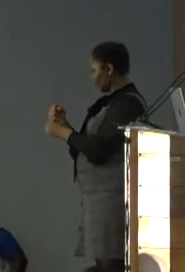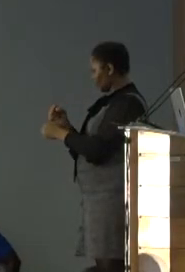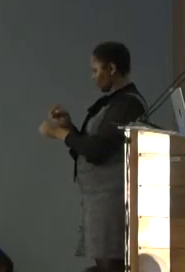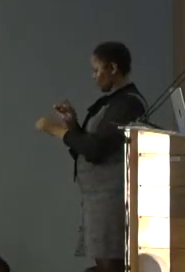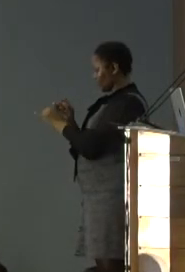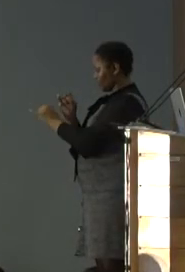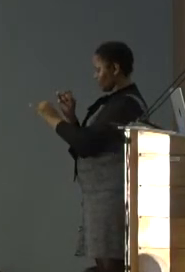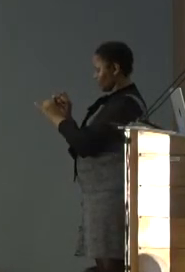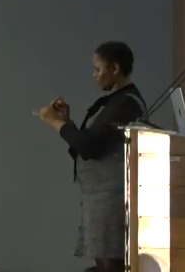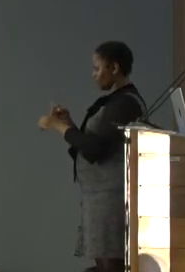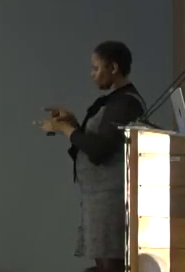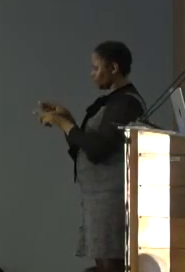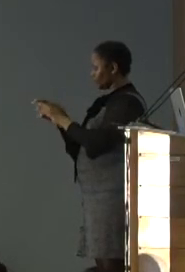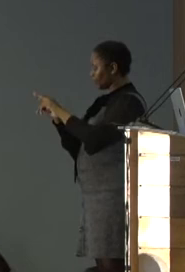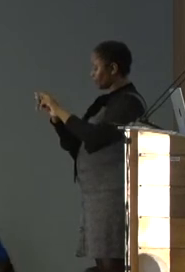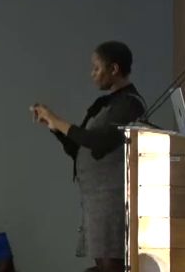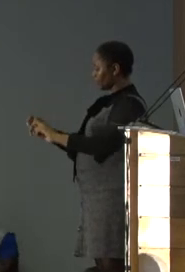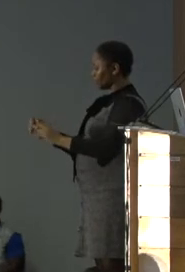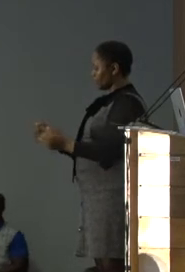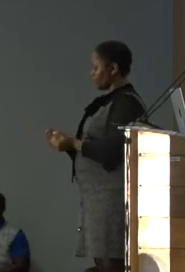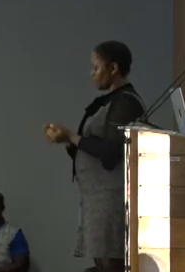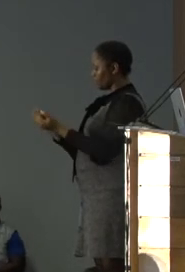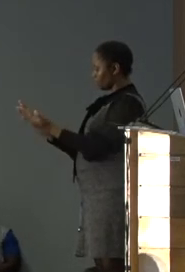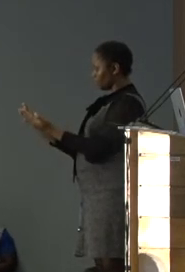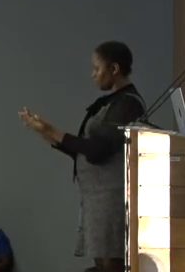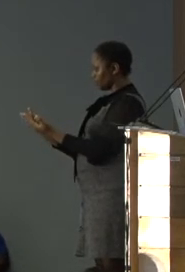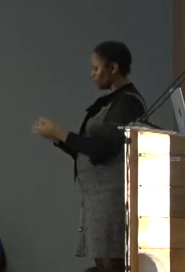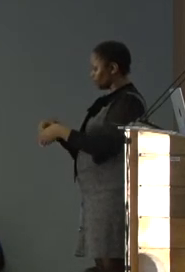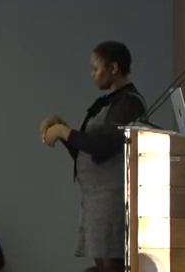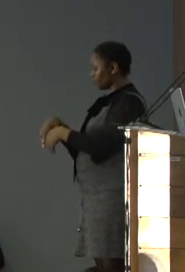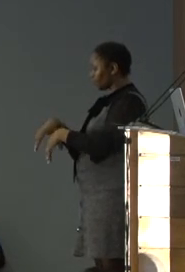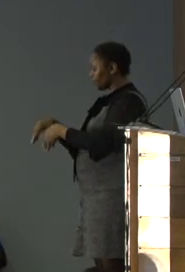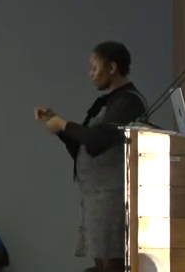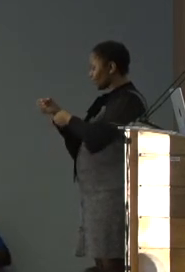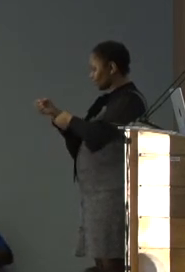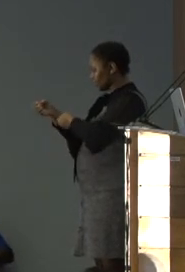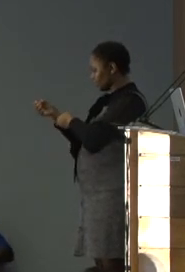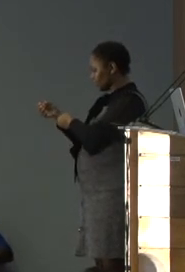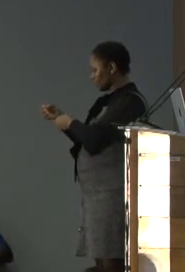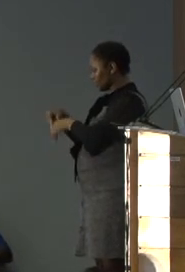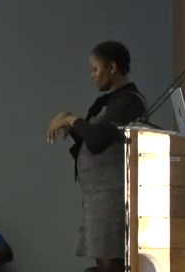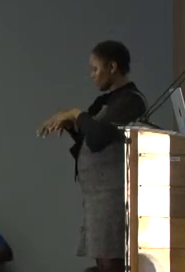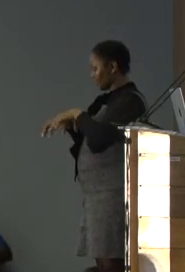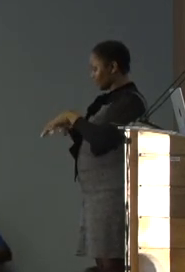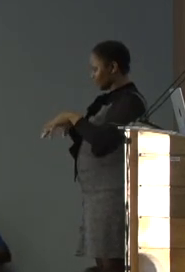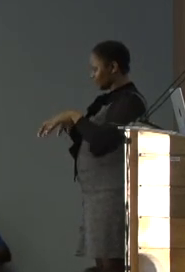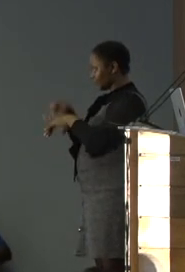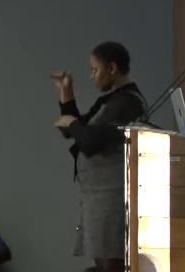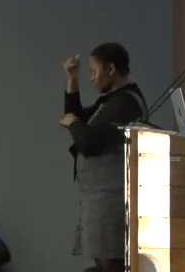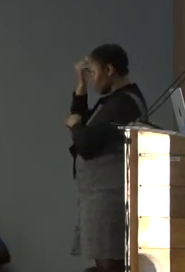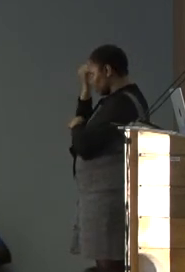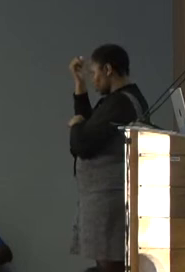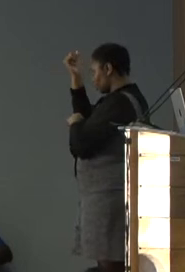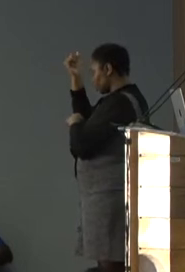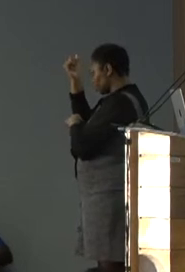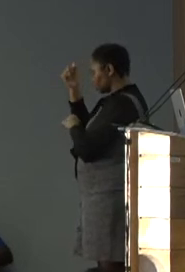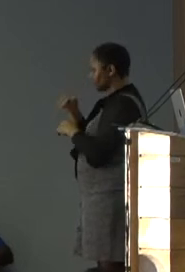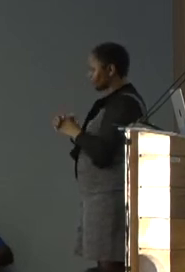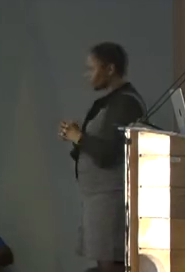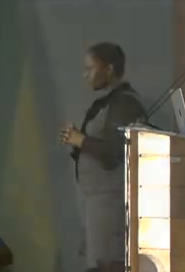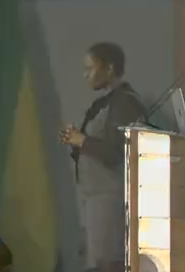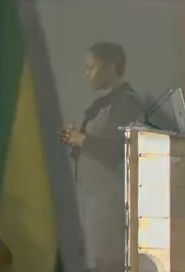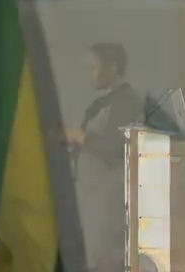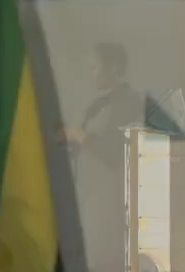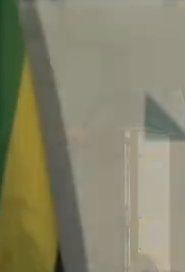Innovative Curricula and Research are about providing curricula that stimulate creativity and innovation, that in turn